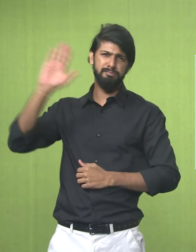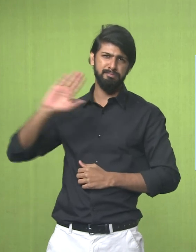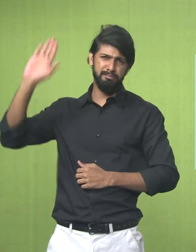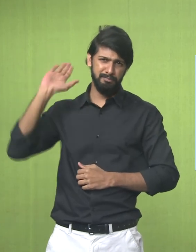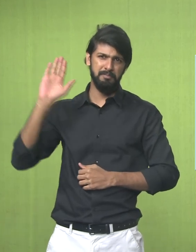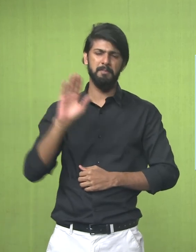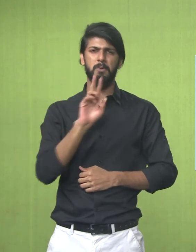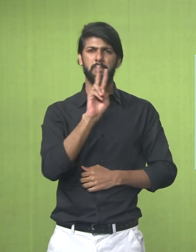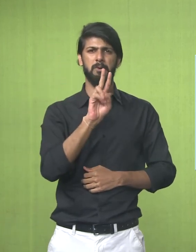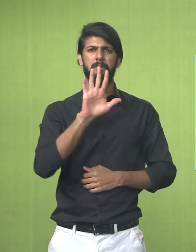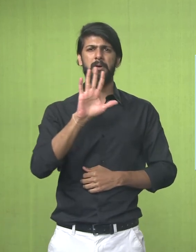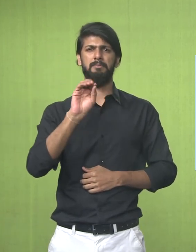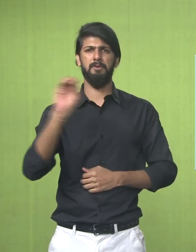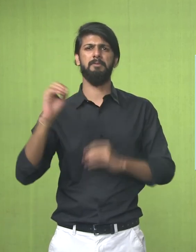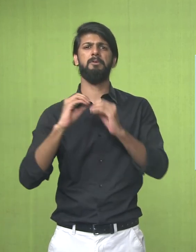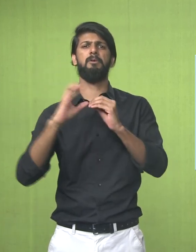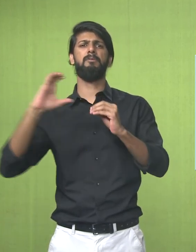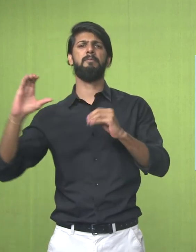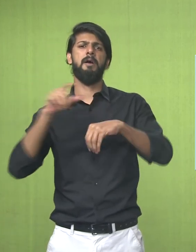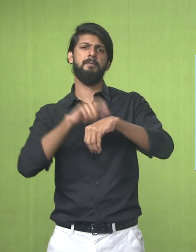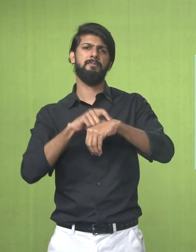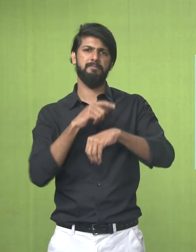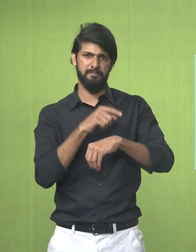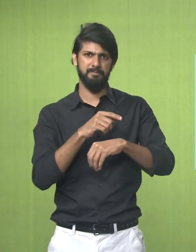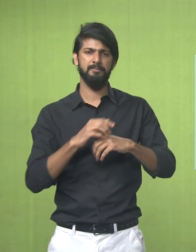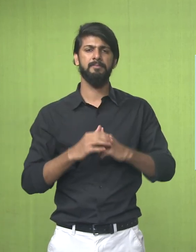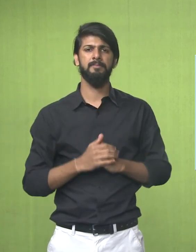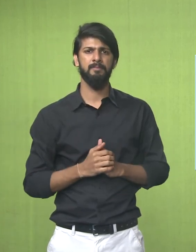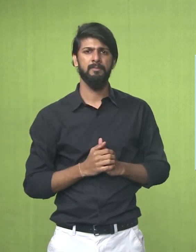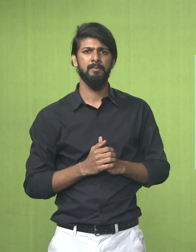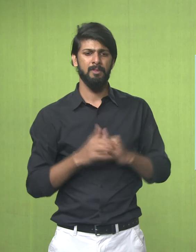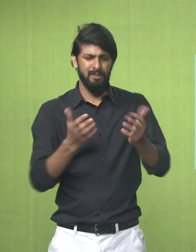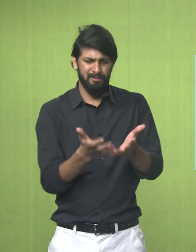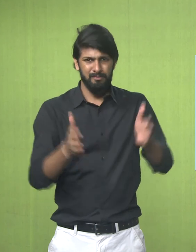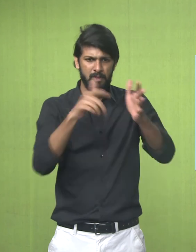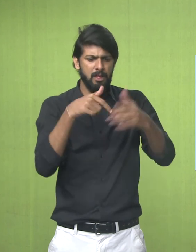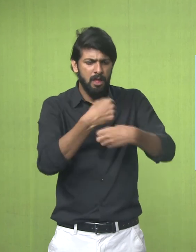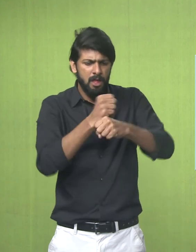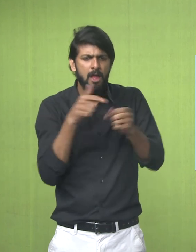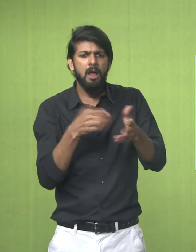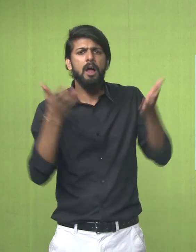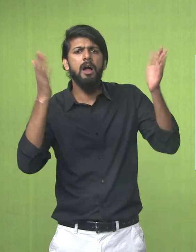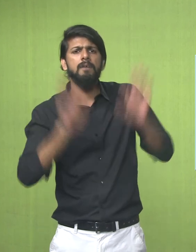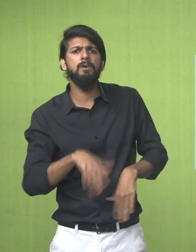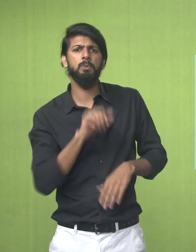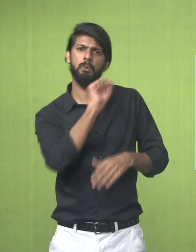The Period Is Harappa 2500 BC The Style Is